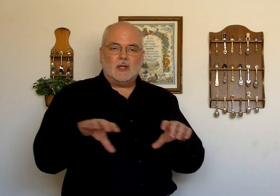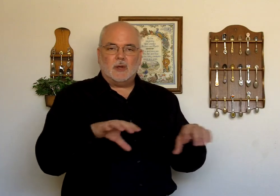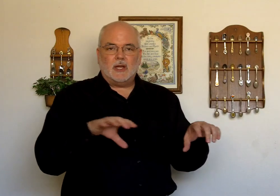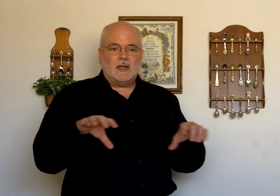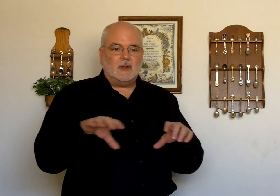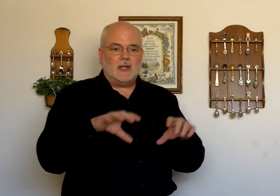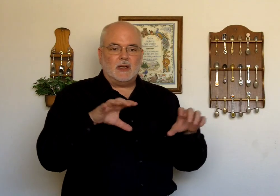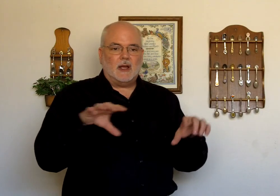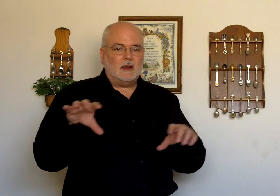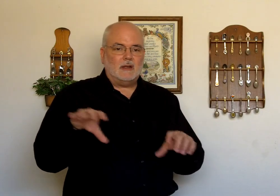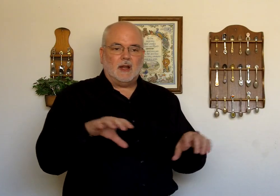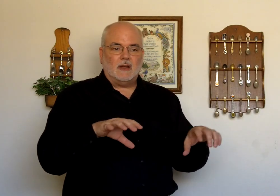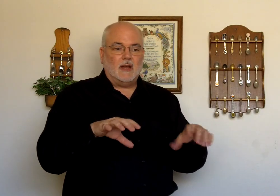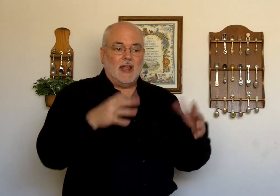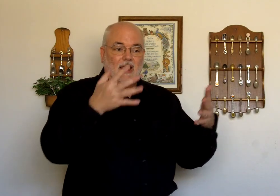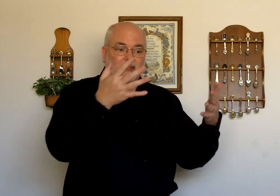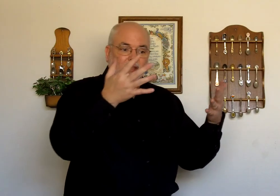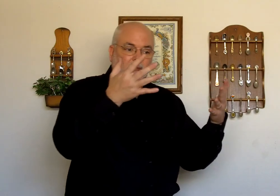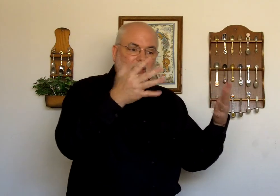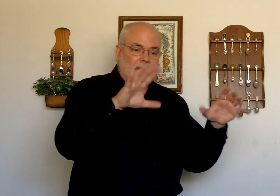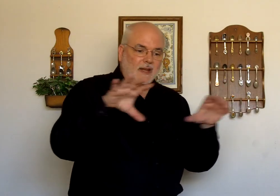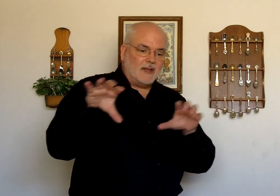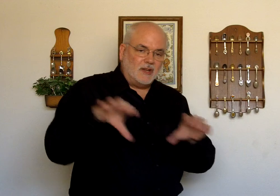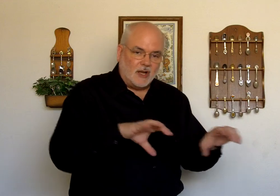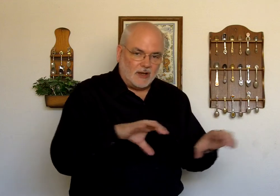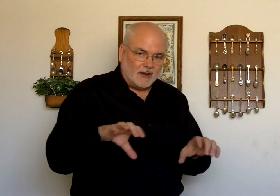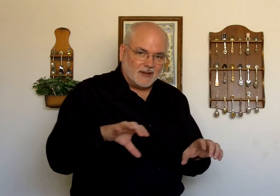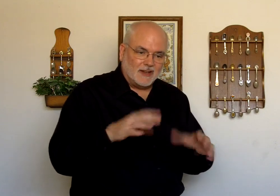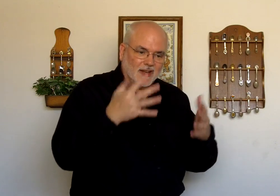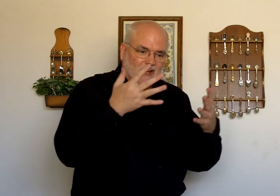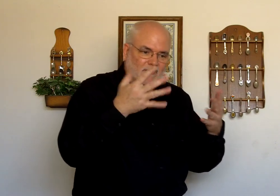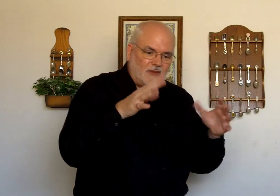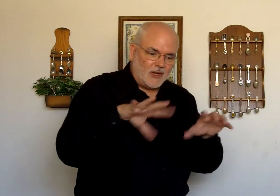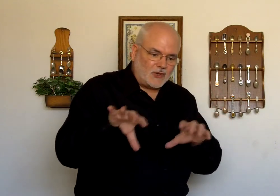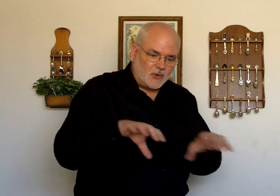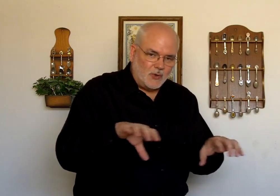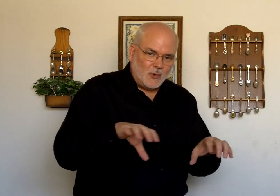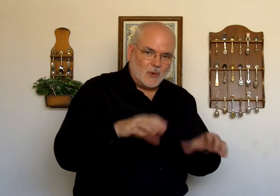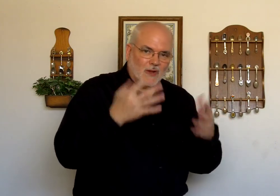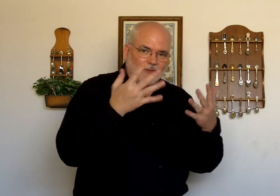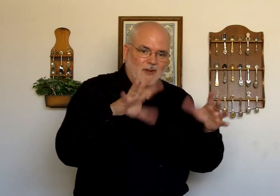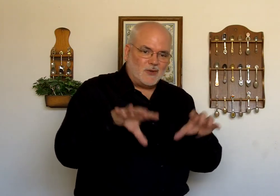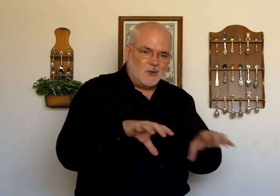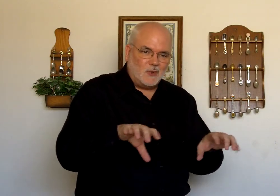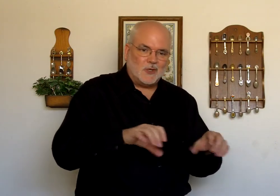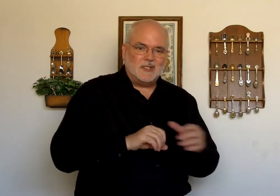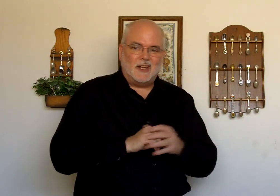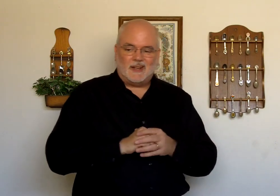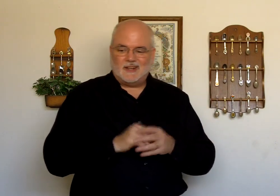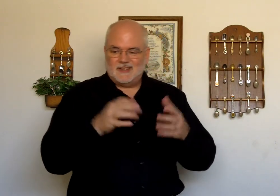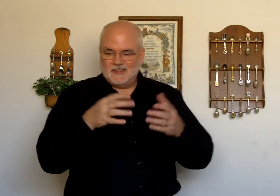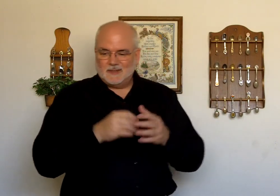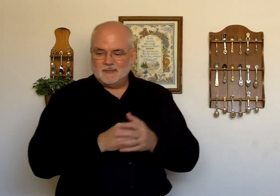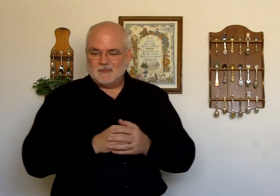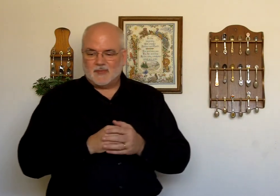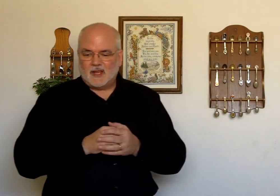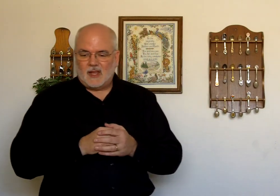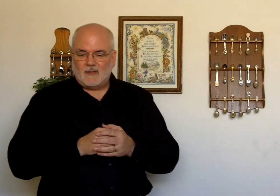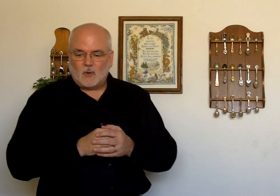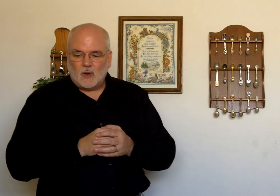Doing. Doing. Done. And. This made it. Done. Finished. Do. Finished. Do. Is done. Okay. For